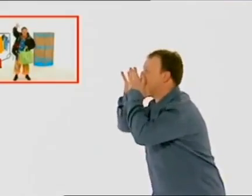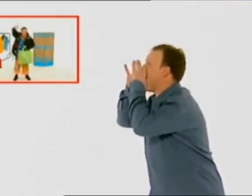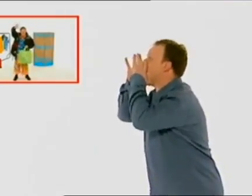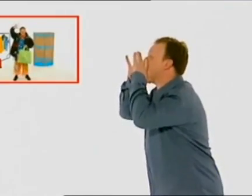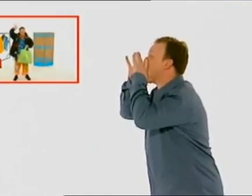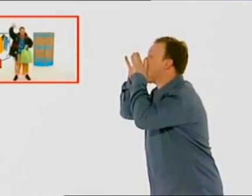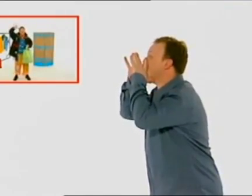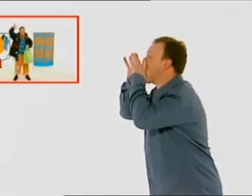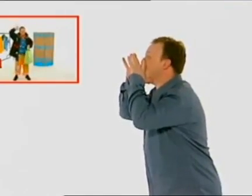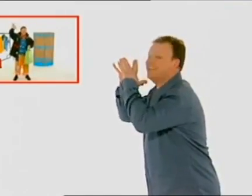Tumble.